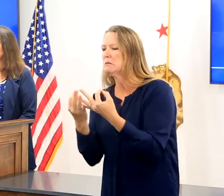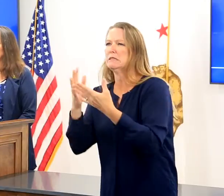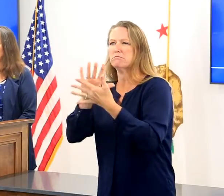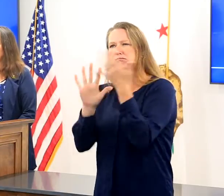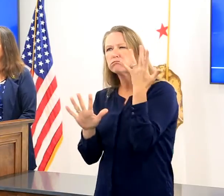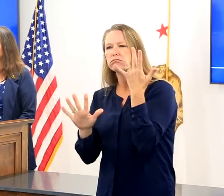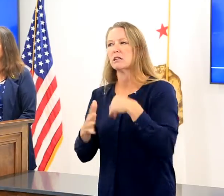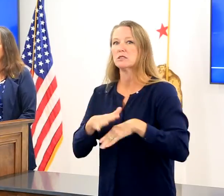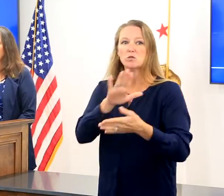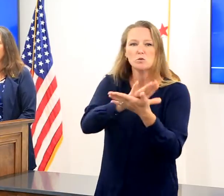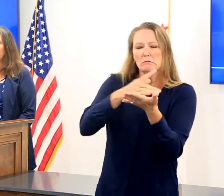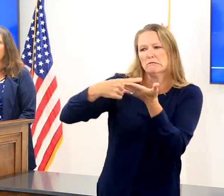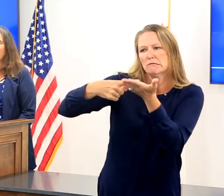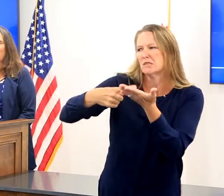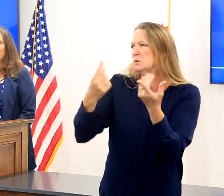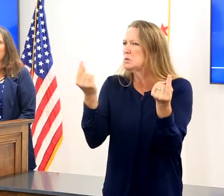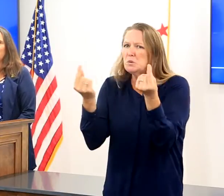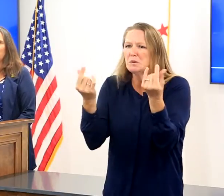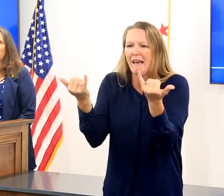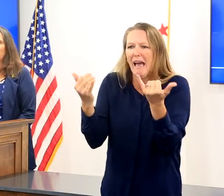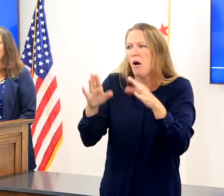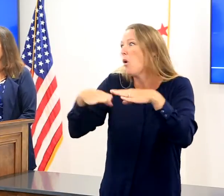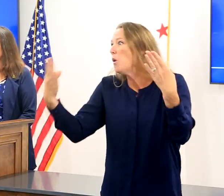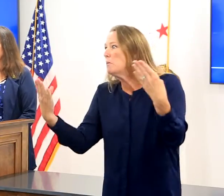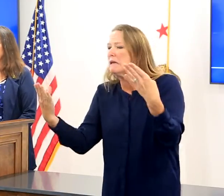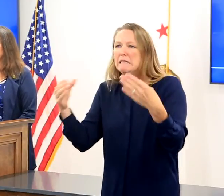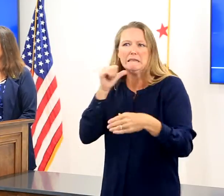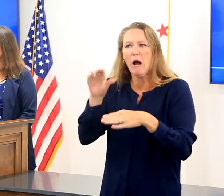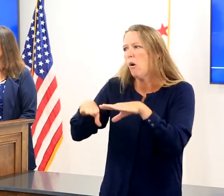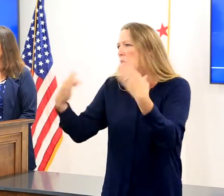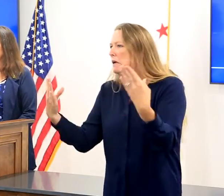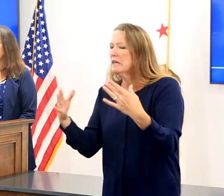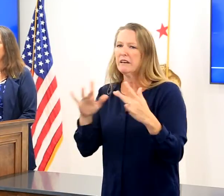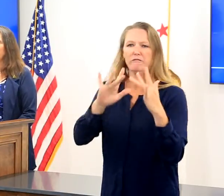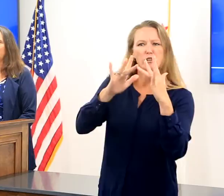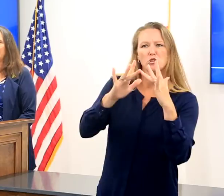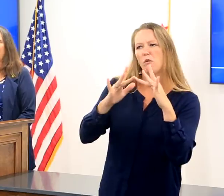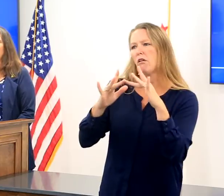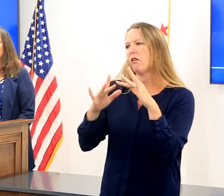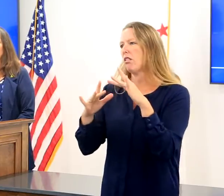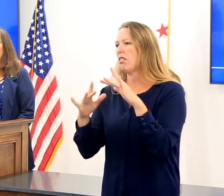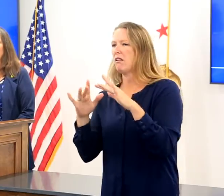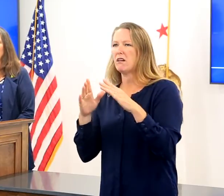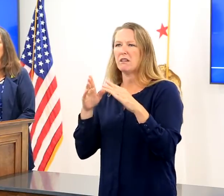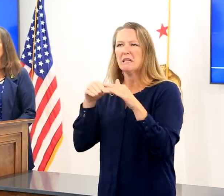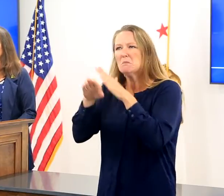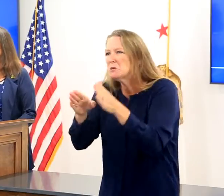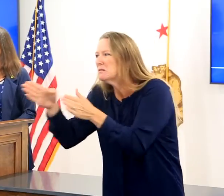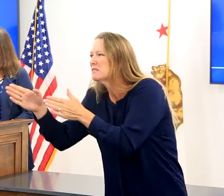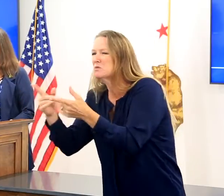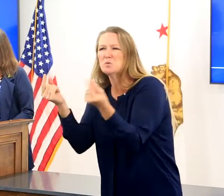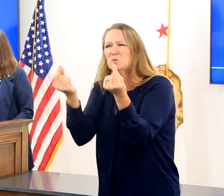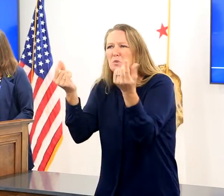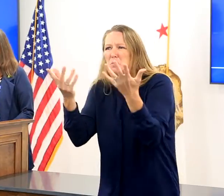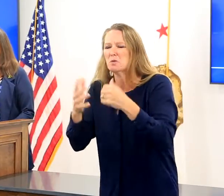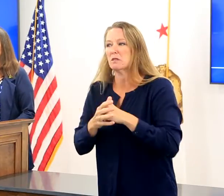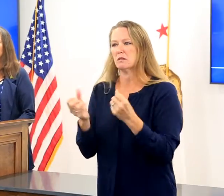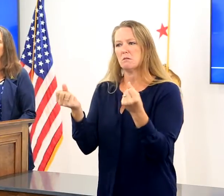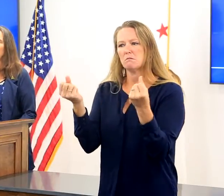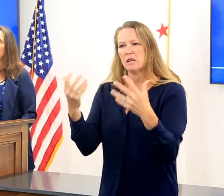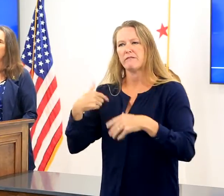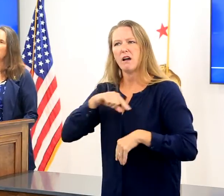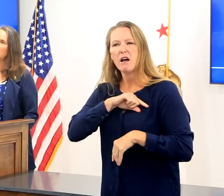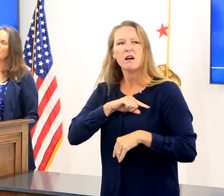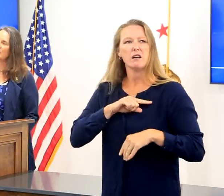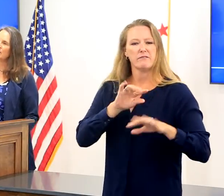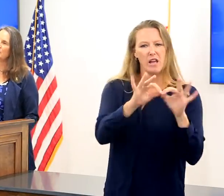virtual or live, a lot of families were put again into a position of feeling anxious about well what am I going to do? Do I